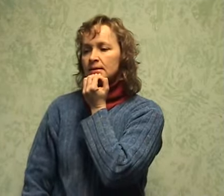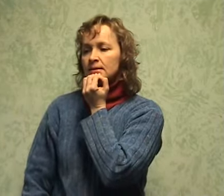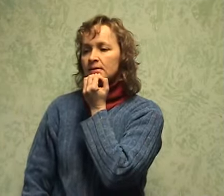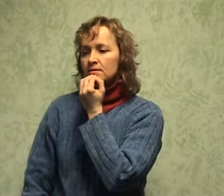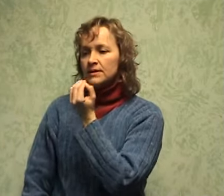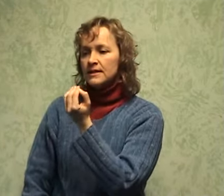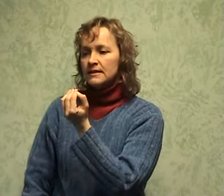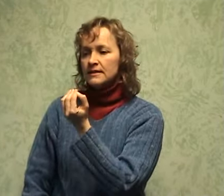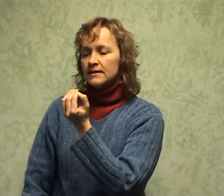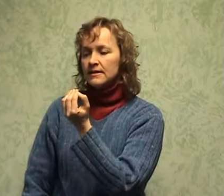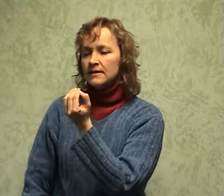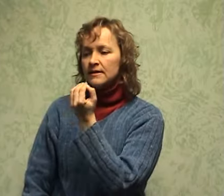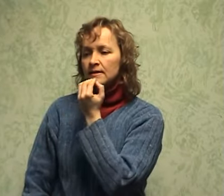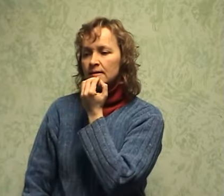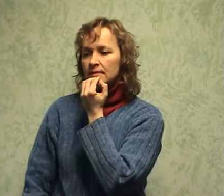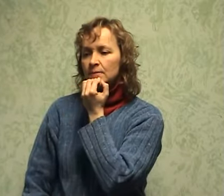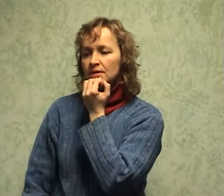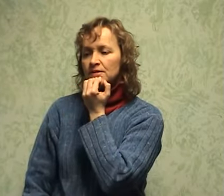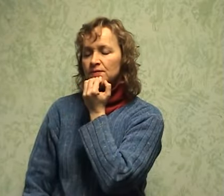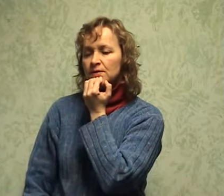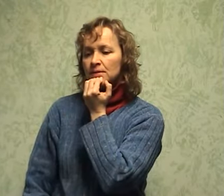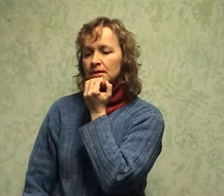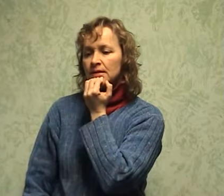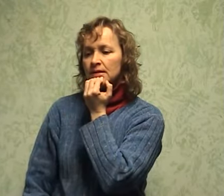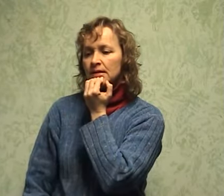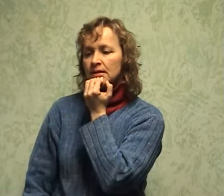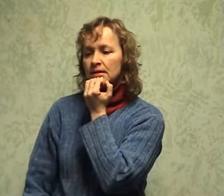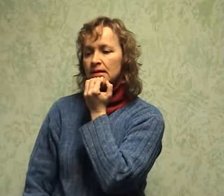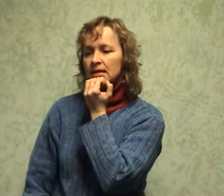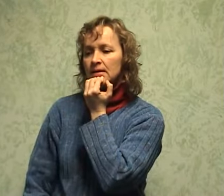and release. Press firmly when you inhale,